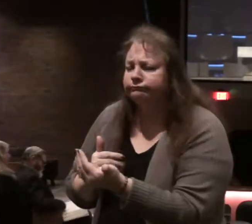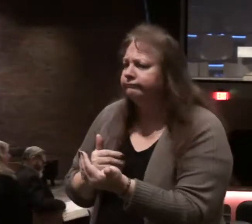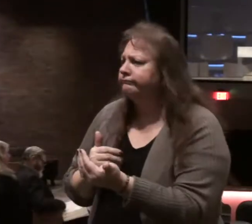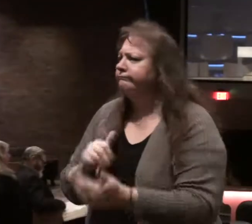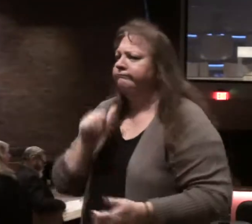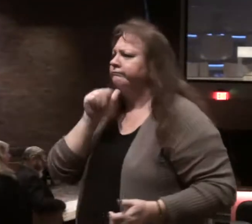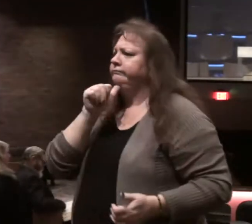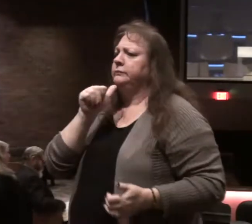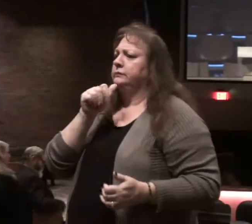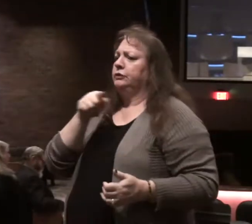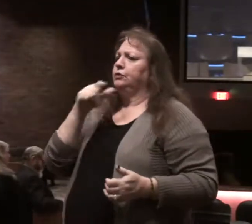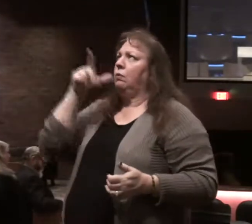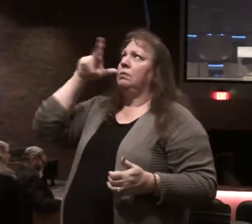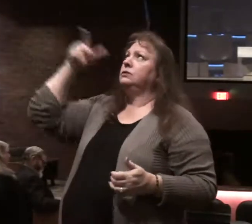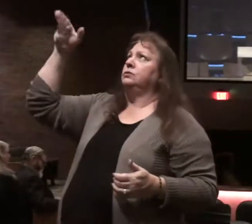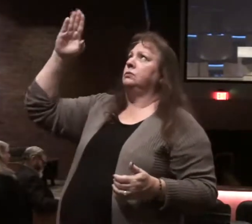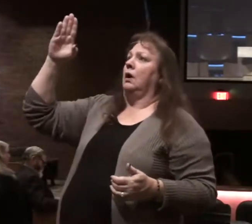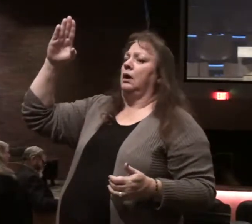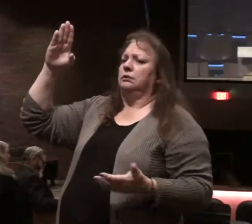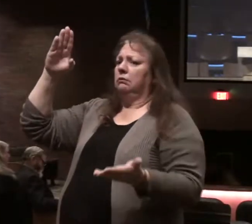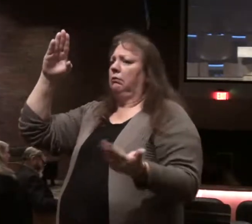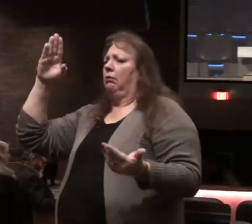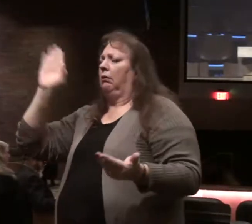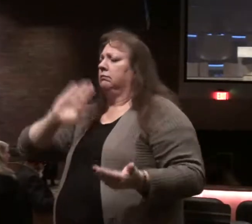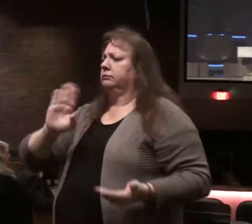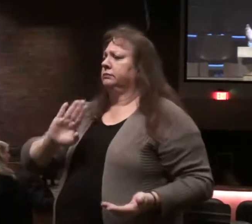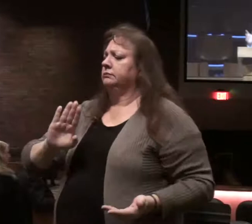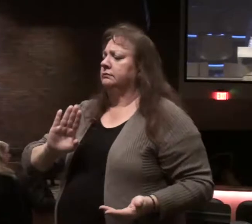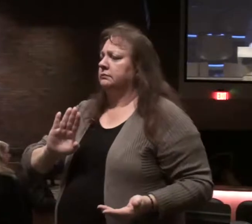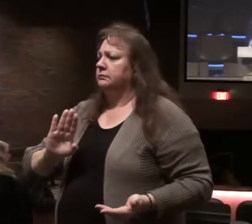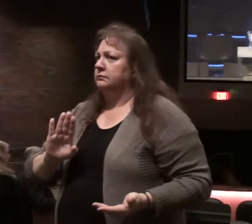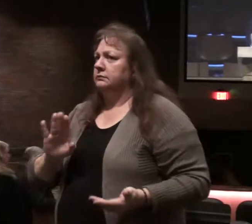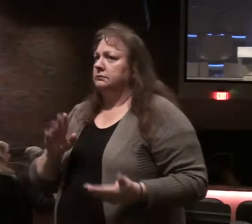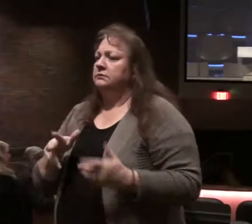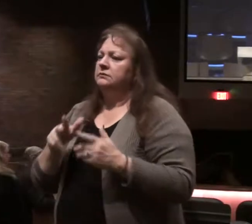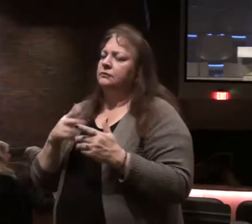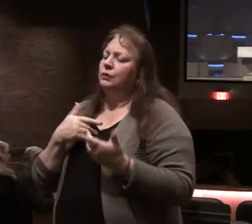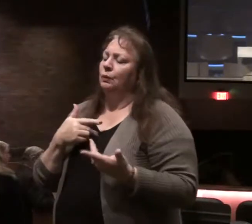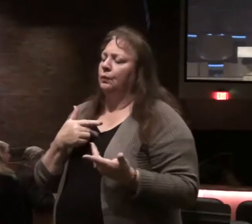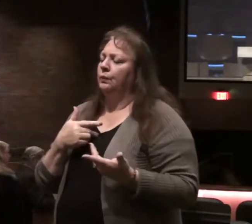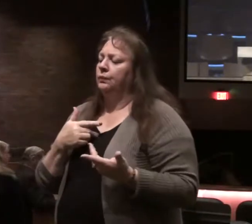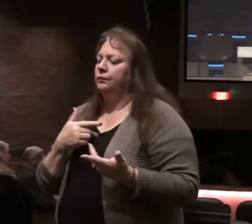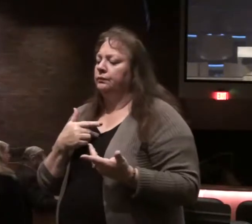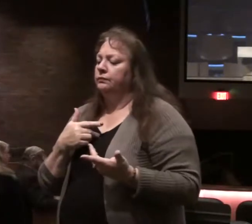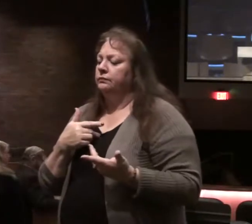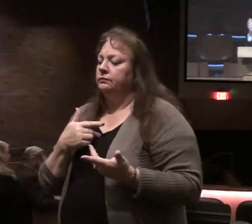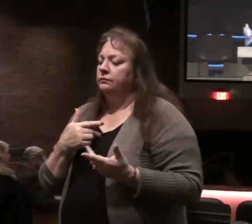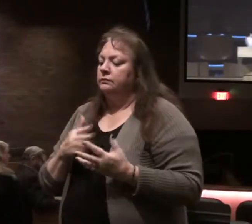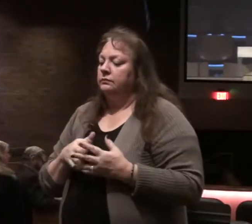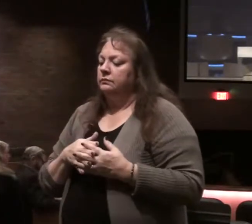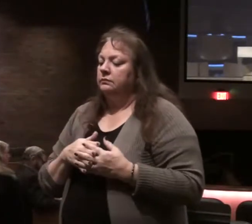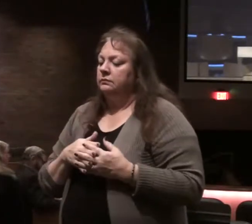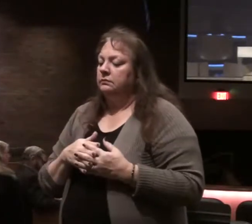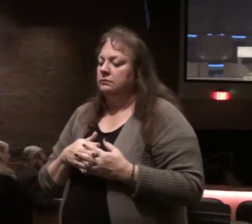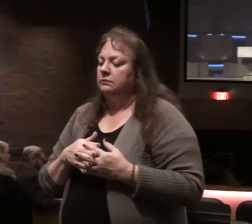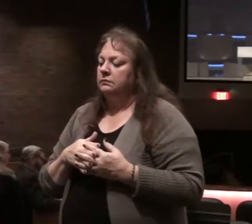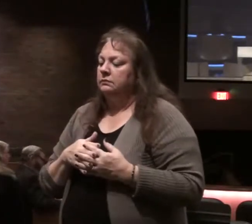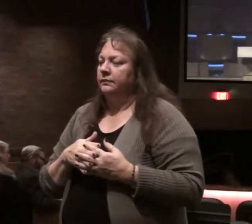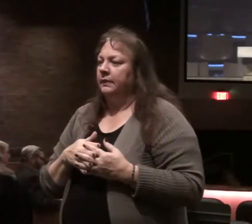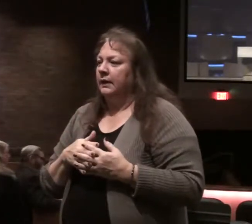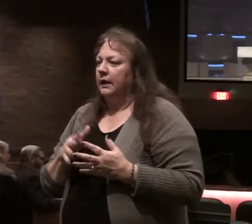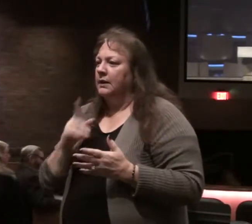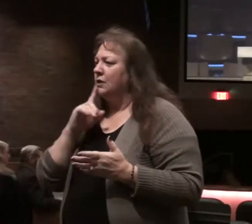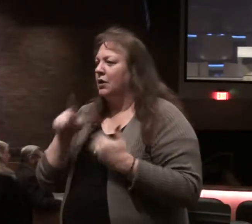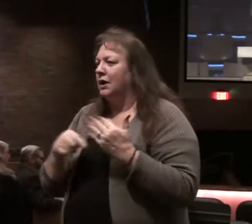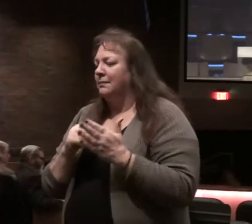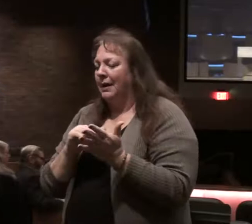who don't listen to God. Now, not when it comes to mechanics or dentistry or medical